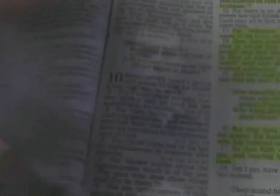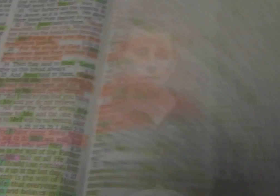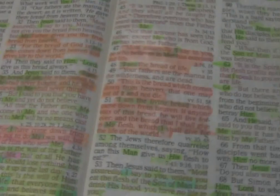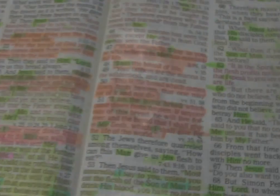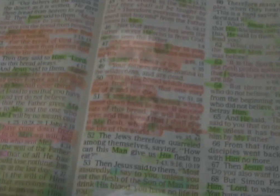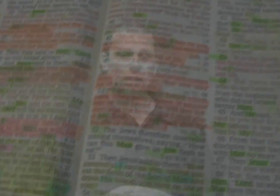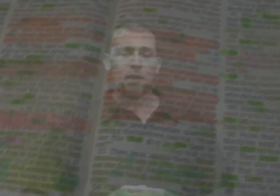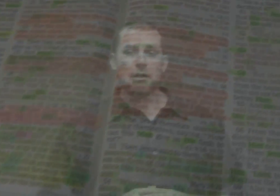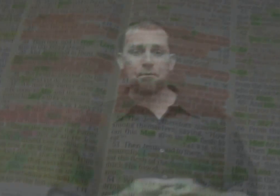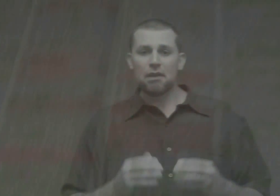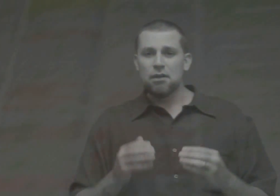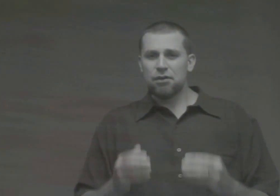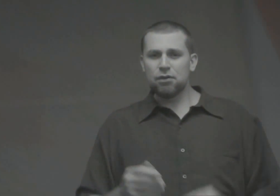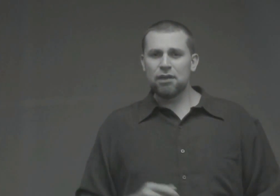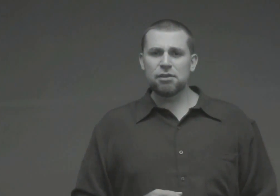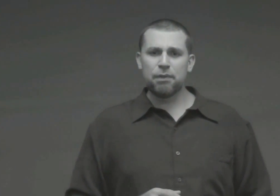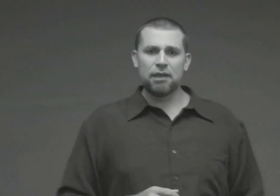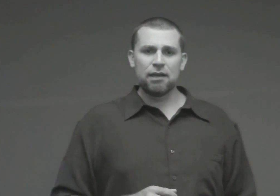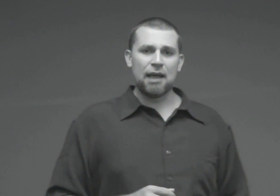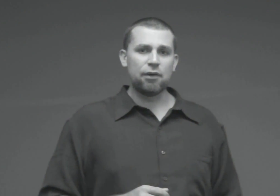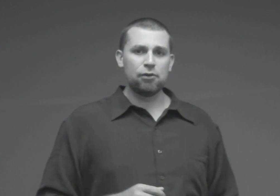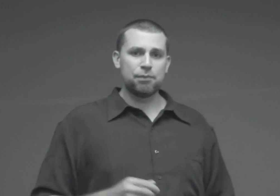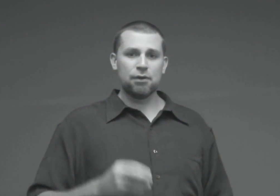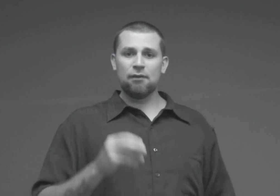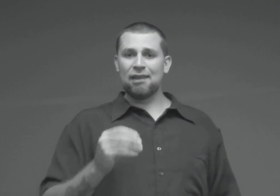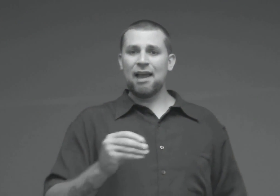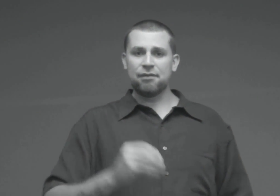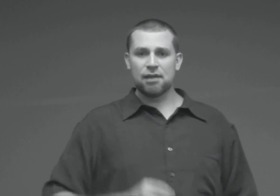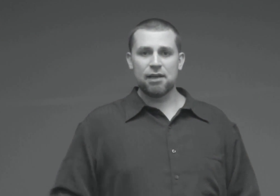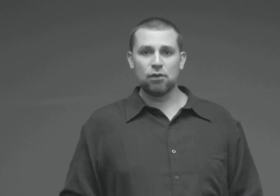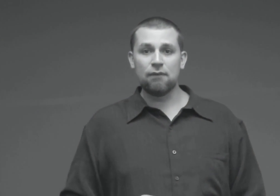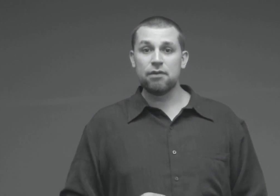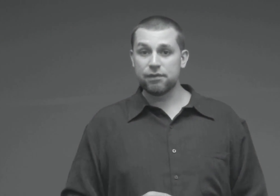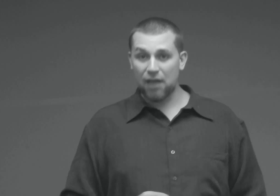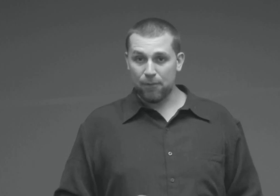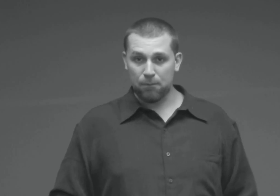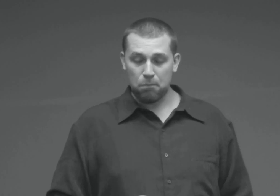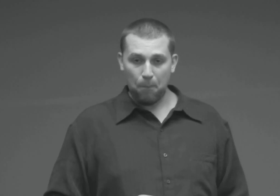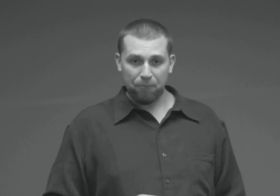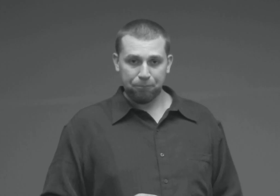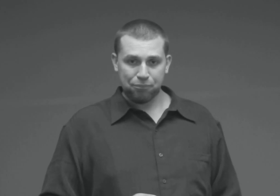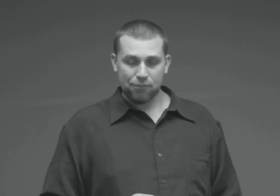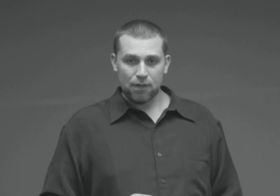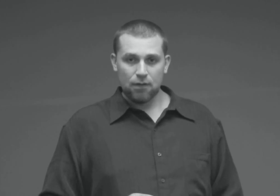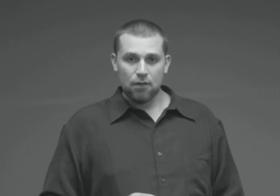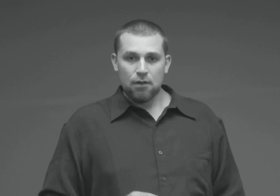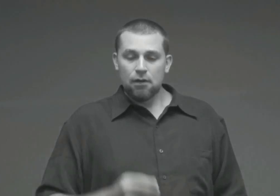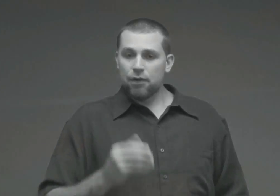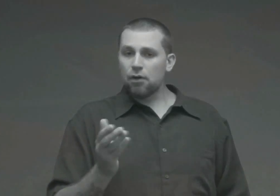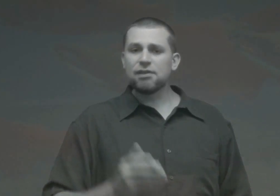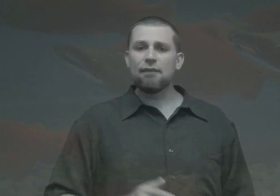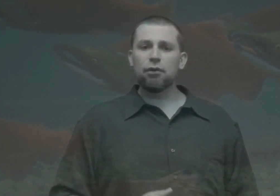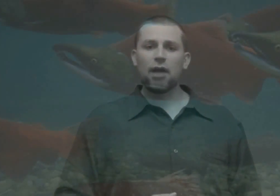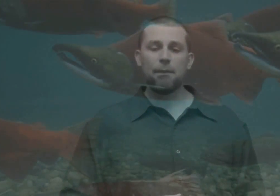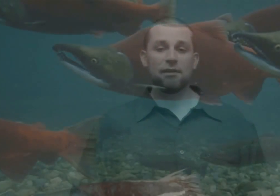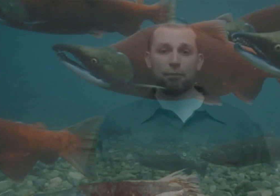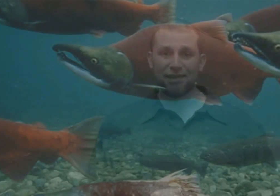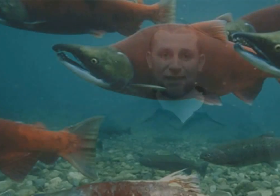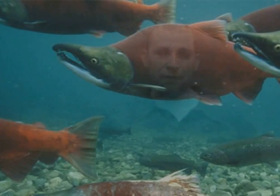All right, so let us begin now to observe the life cycle of the salmon. There are several types of Pacific